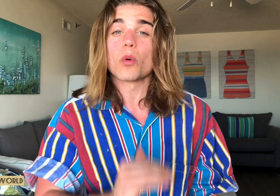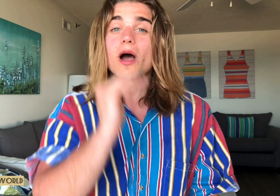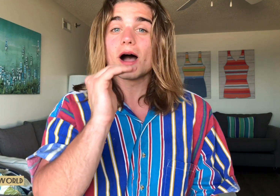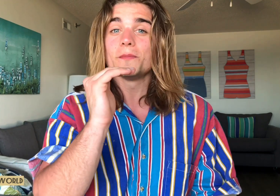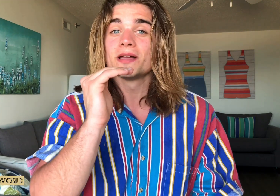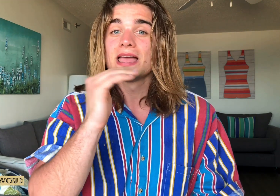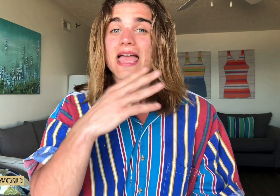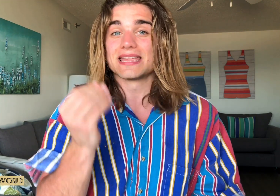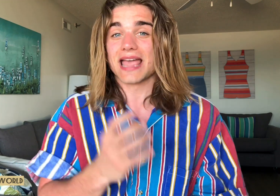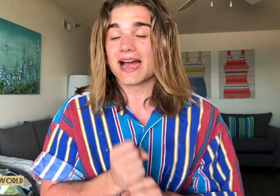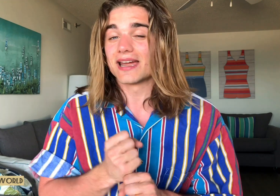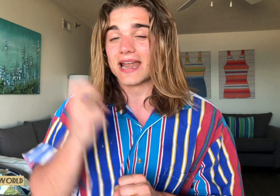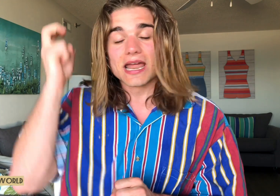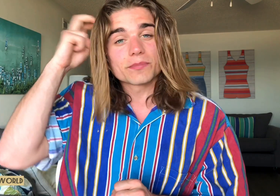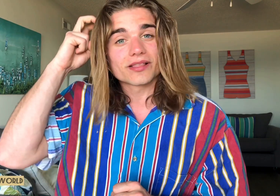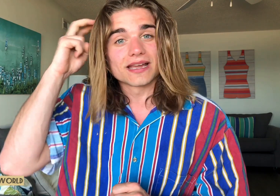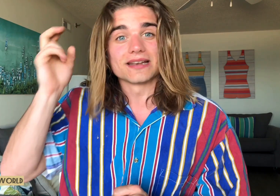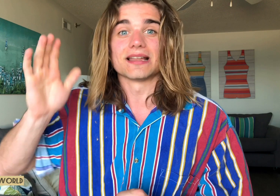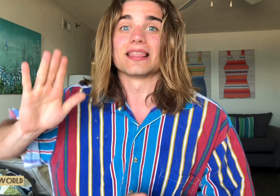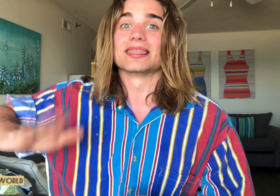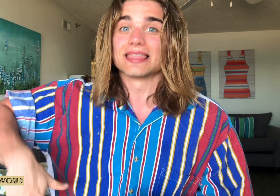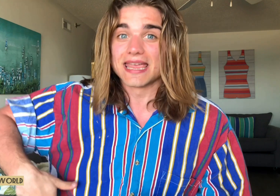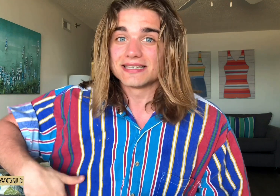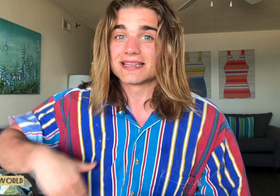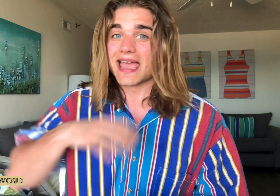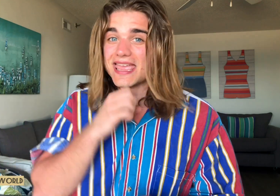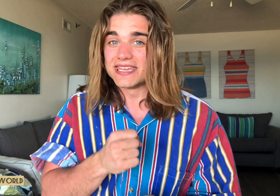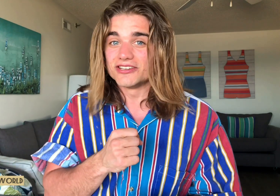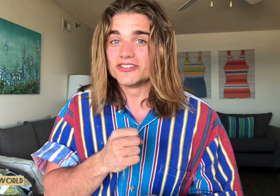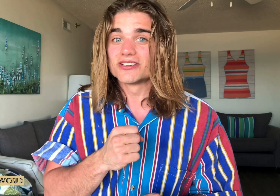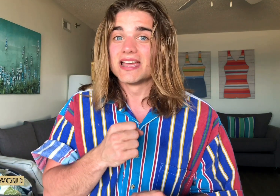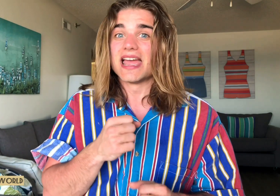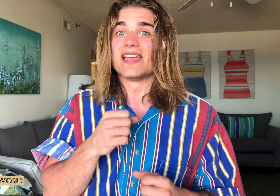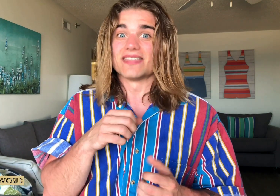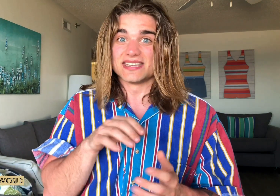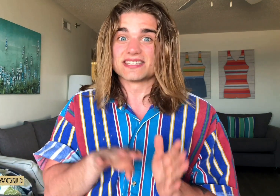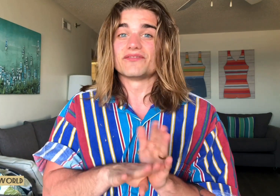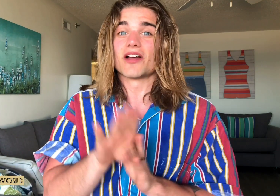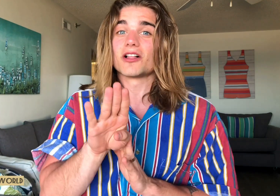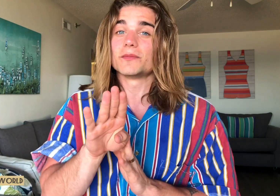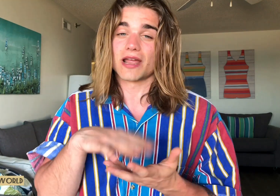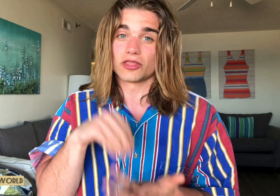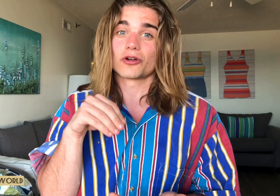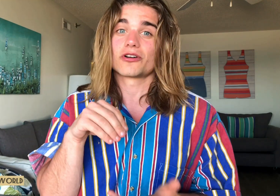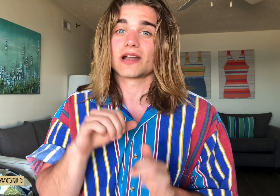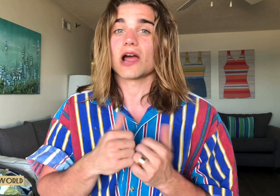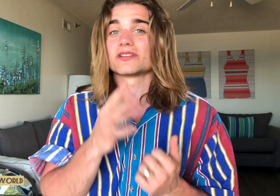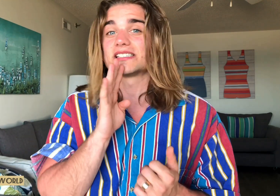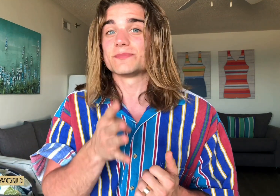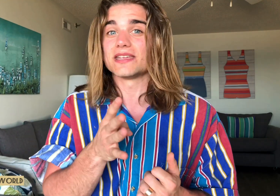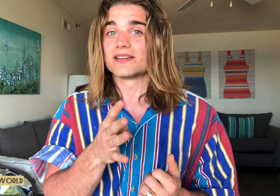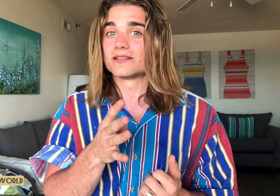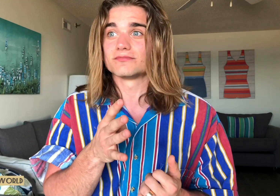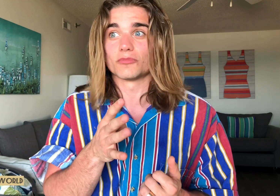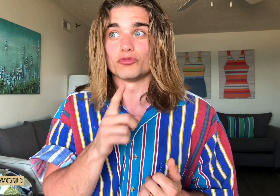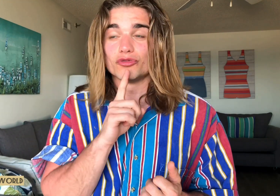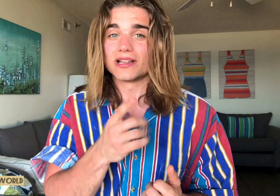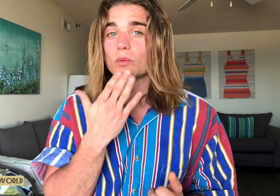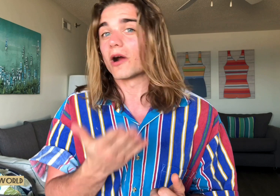up and got an implant in late age and they develop and learn how to speak really well.